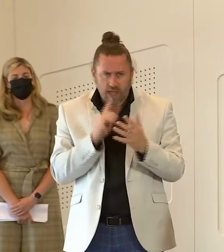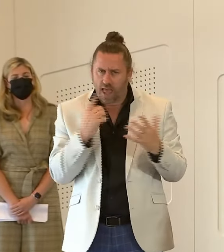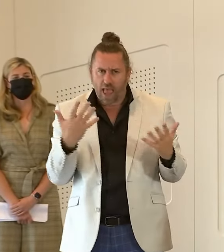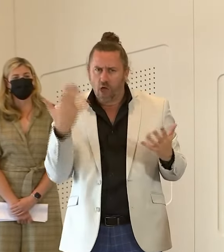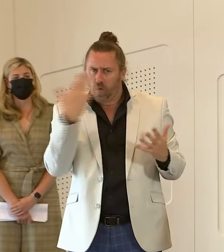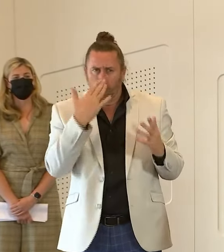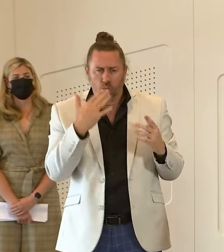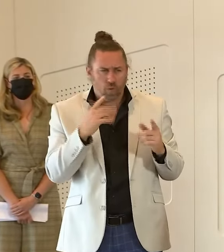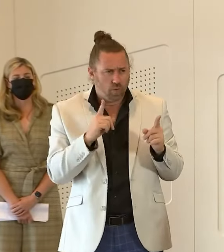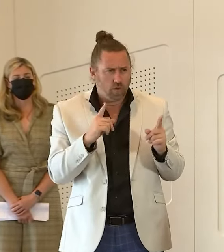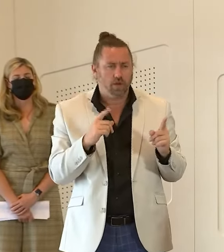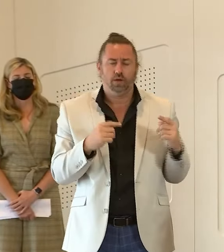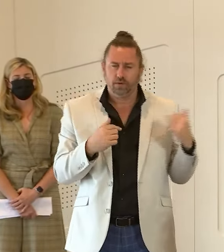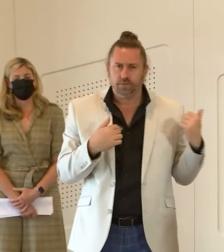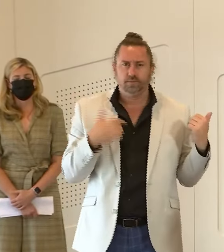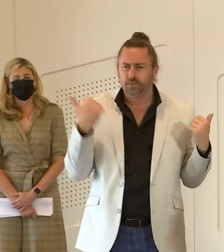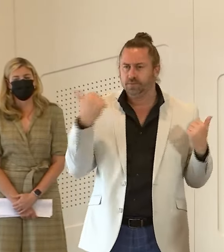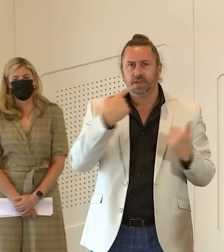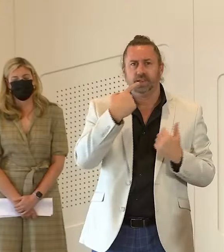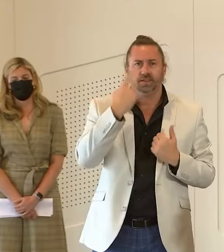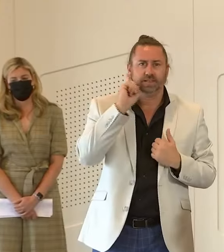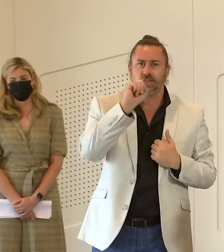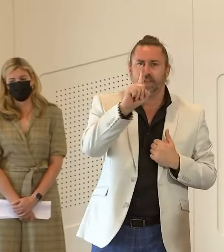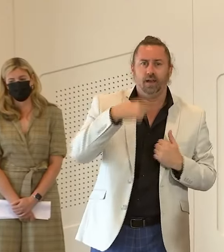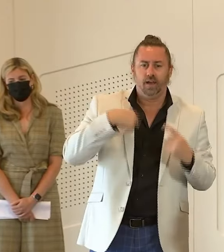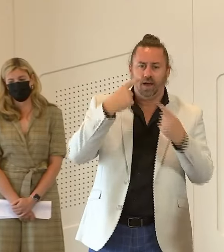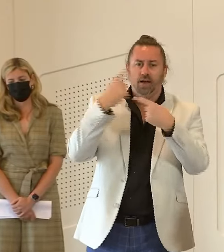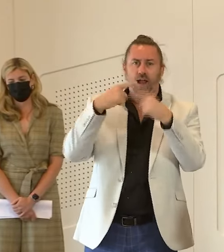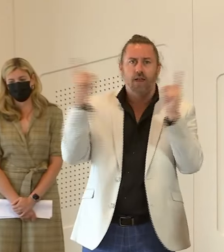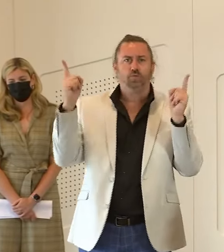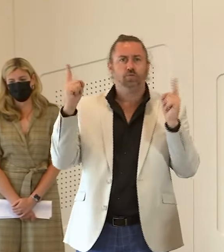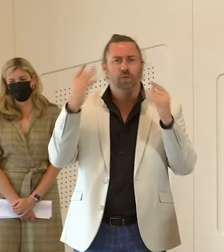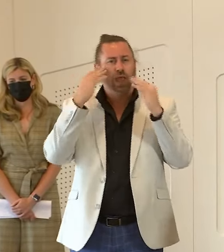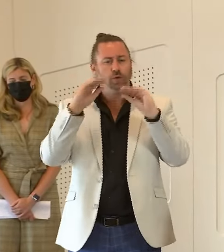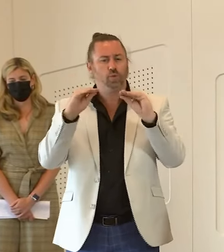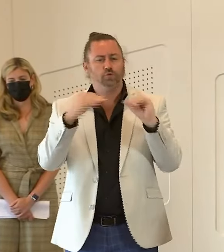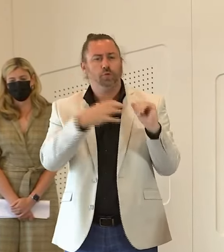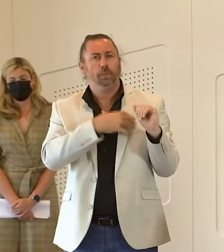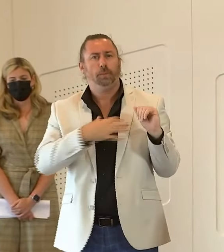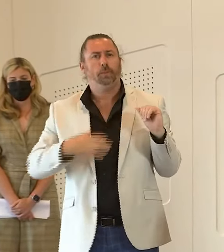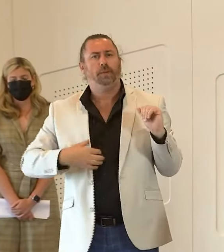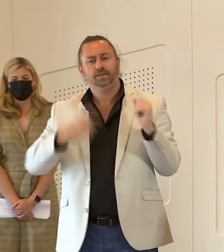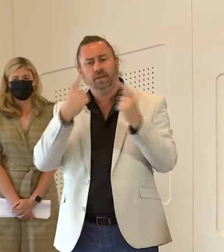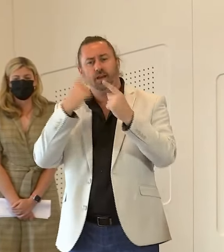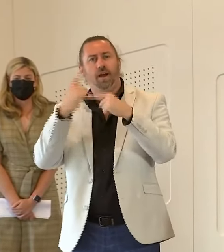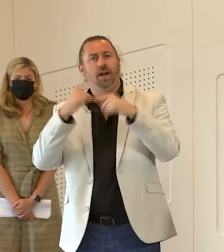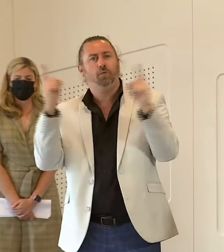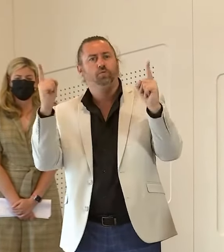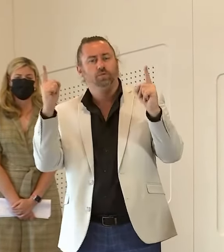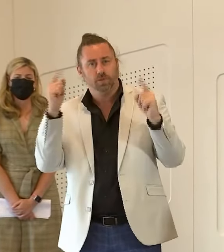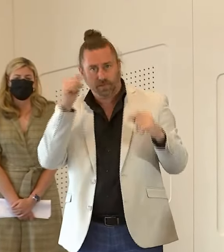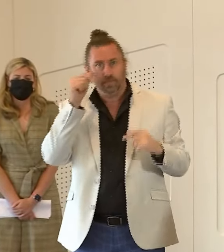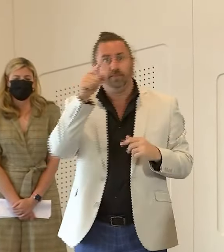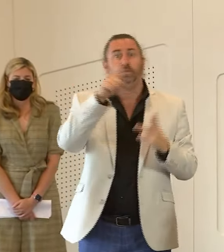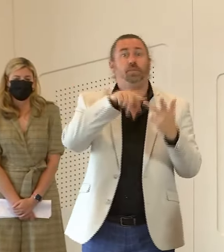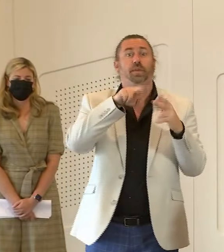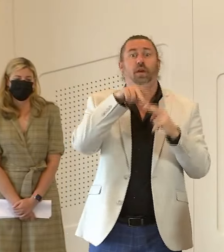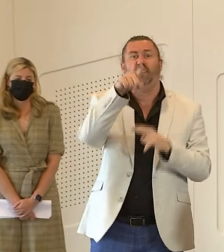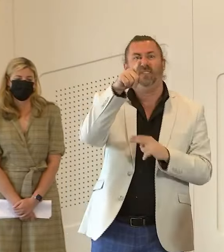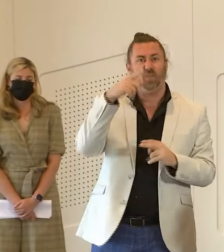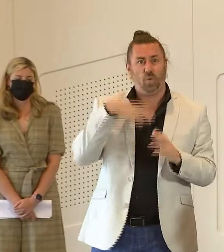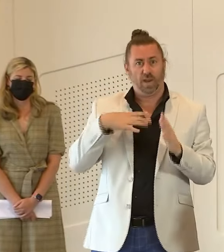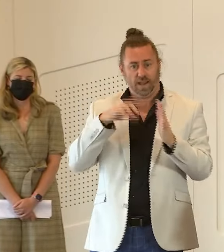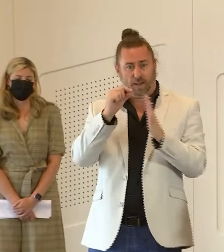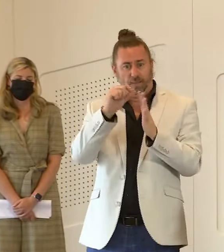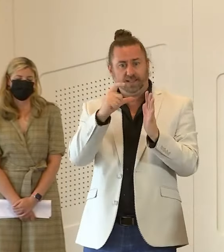yeah so as as the premier said yesterday and the education minister so we will give priority at our testing